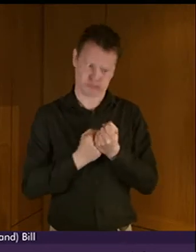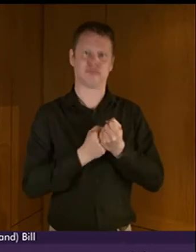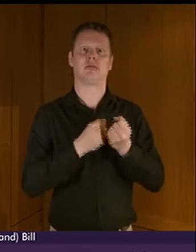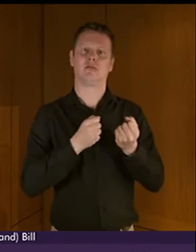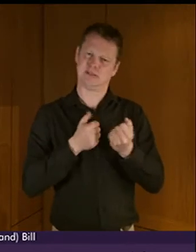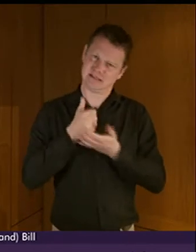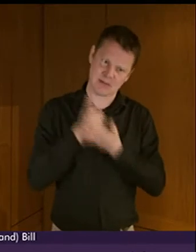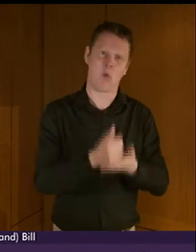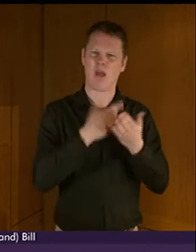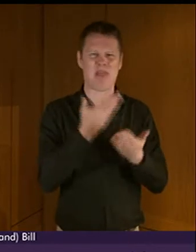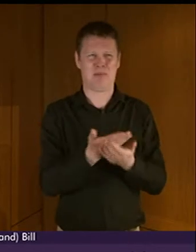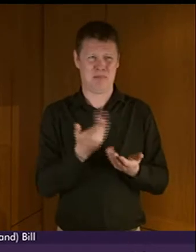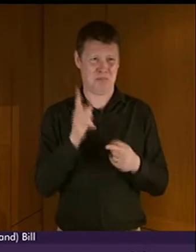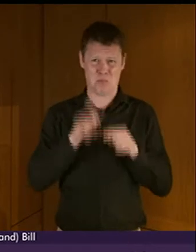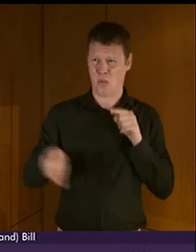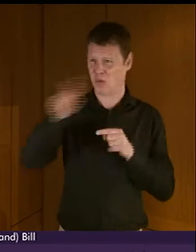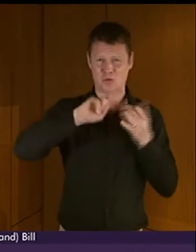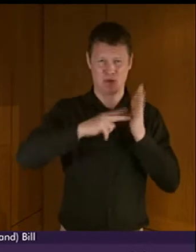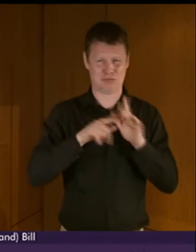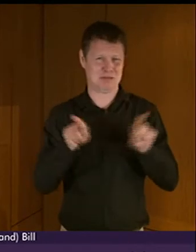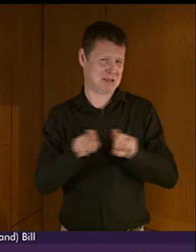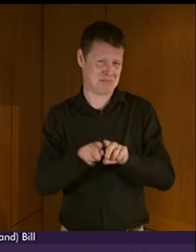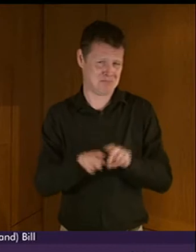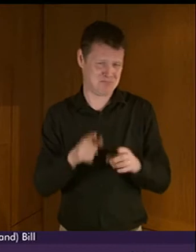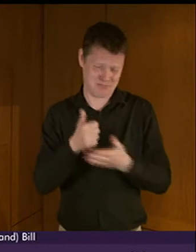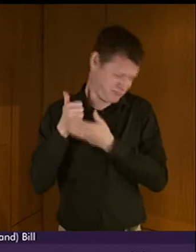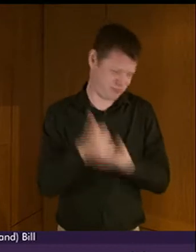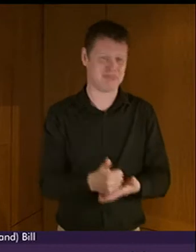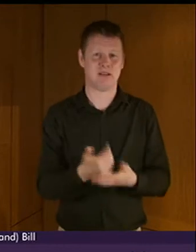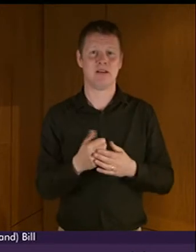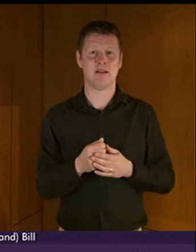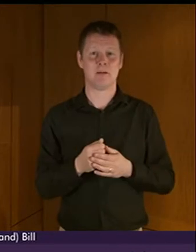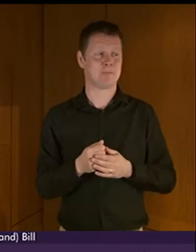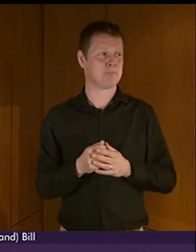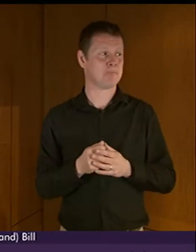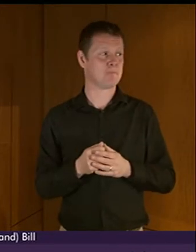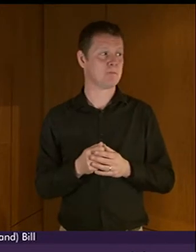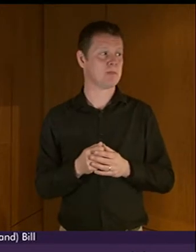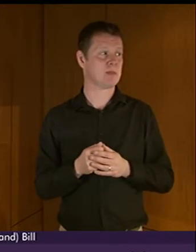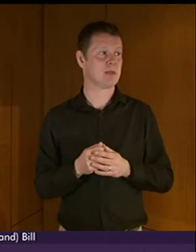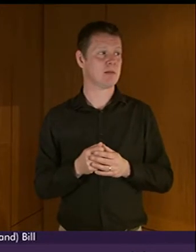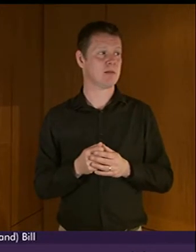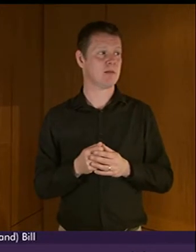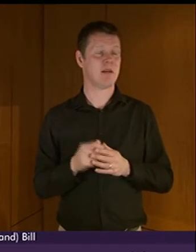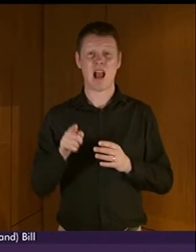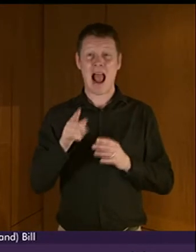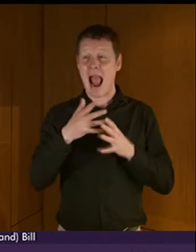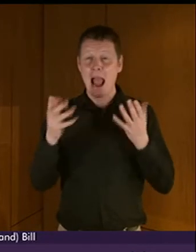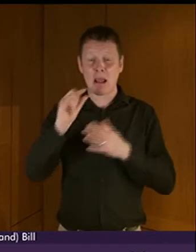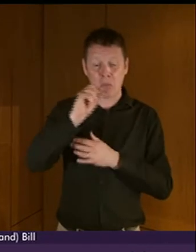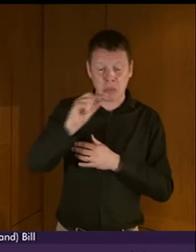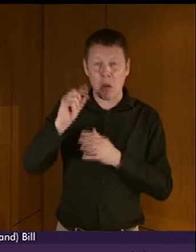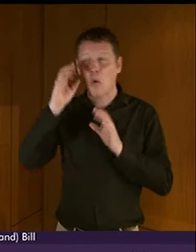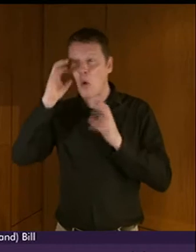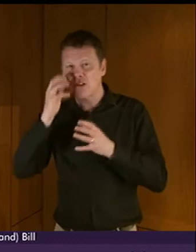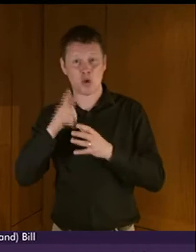as are most organisations which advocate for deaf people. None of the concerns that have been expressed strike me as a barrier to this